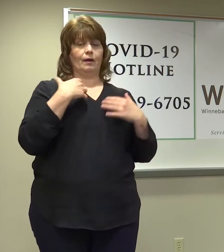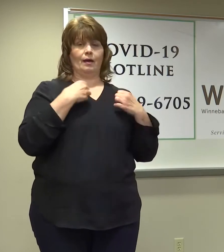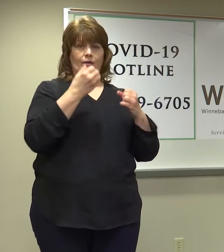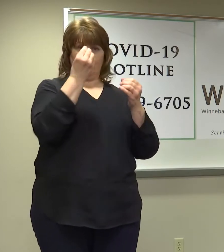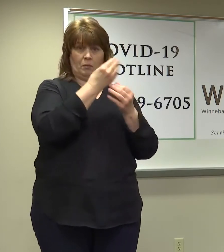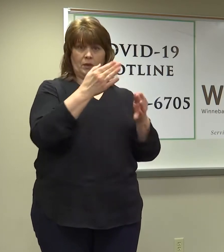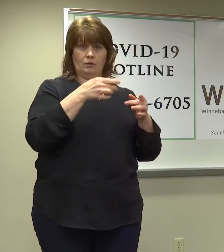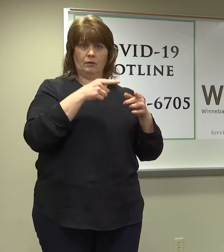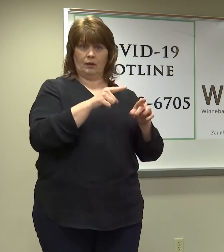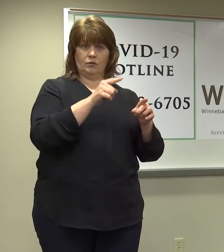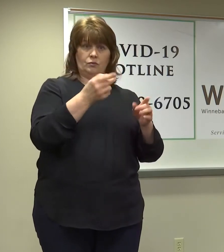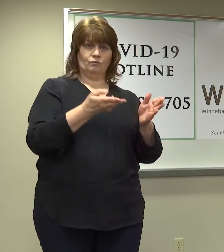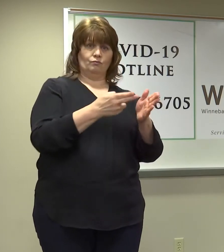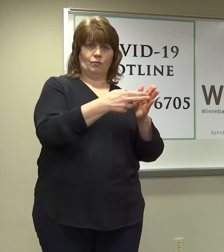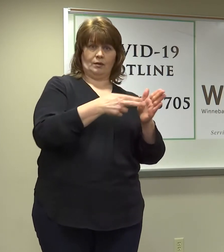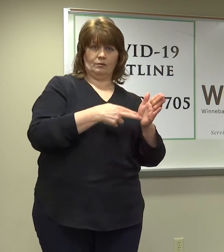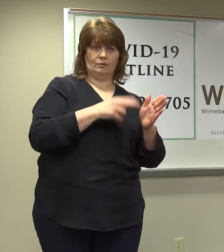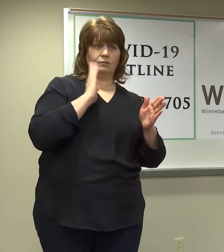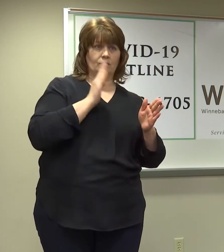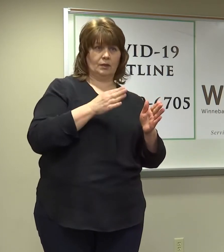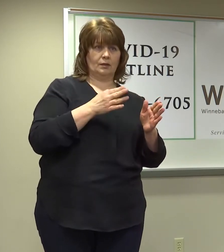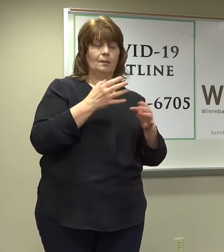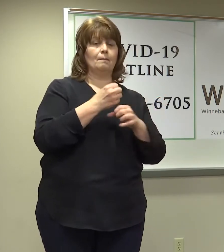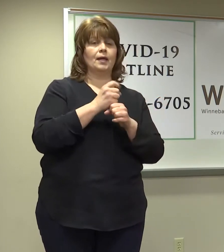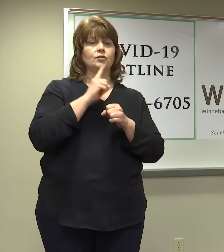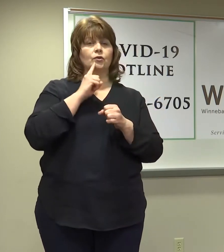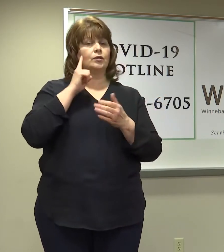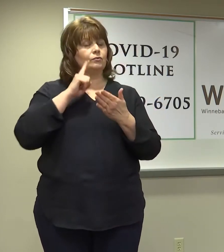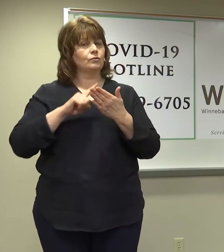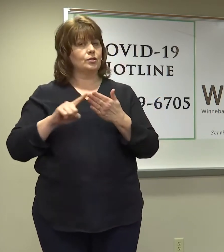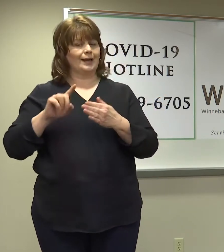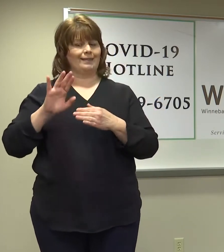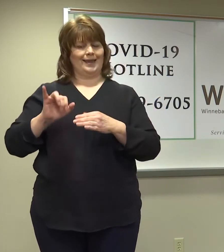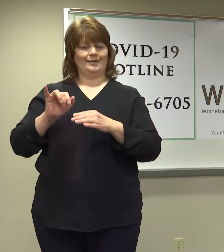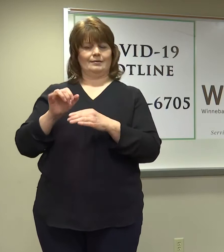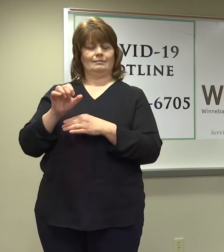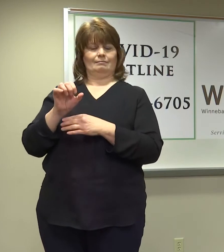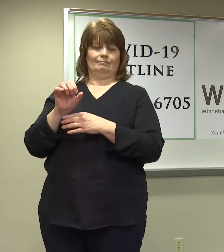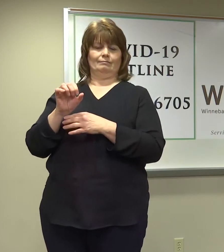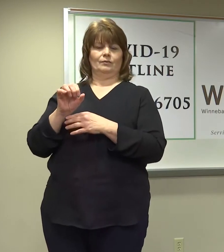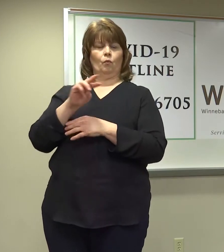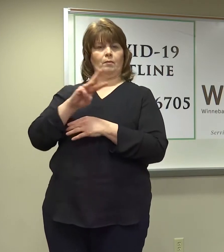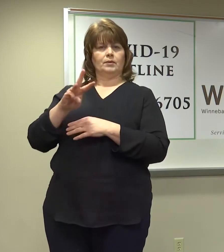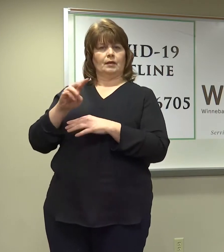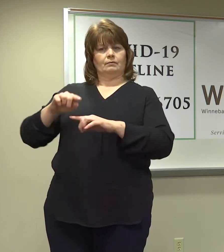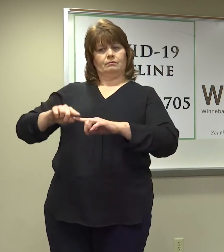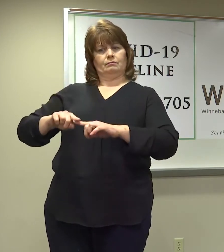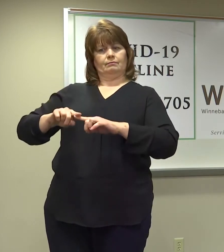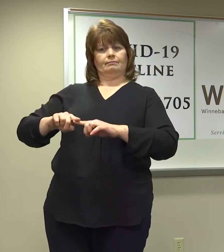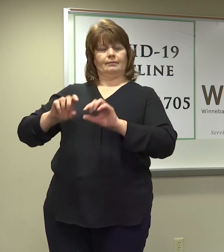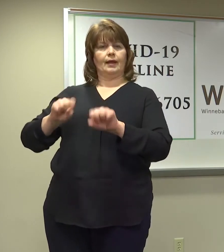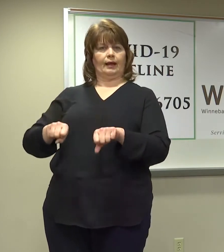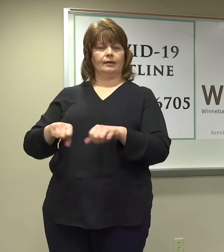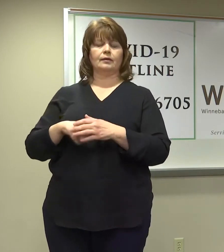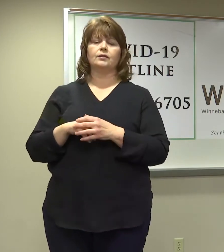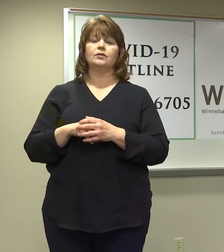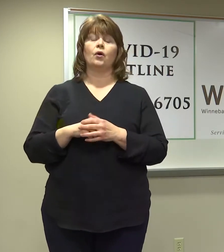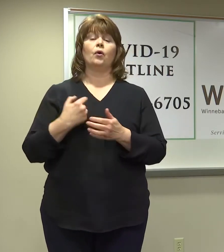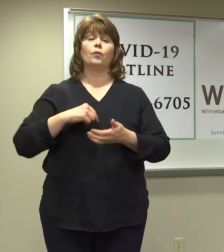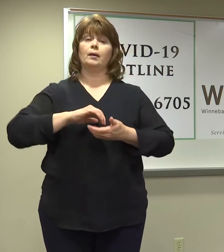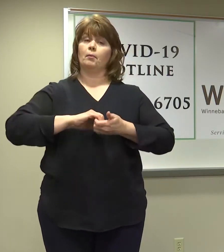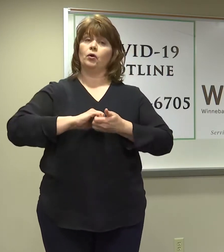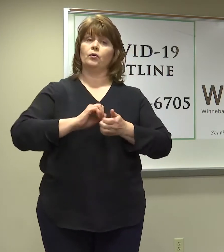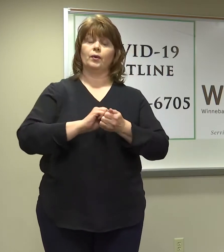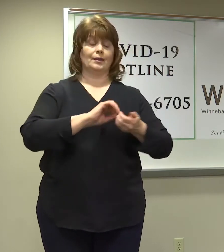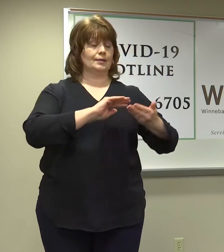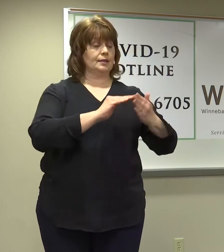register for this vaccine. And you want to make sure that you're checking on a reliable source. So we are partnering with the city of Rockford to